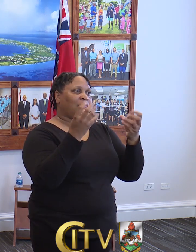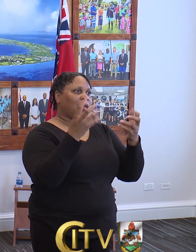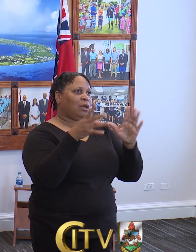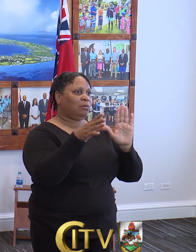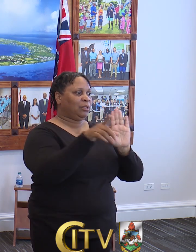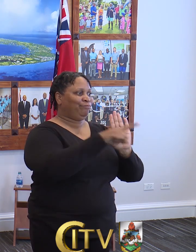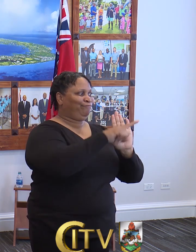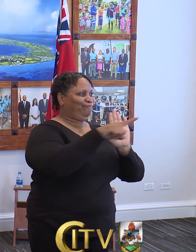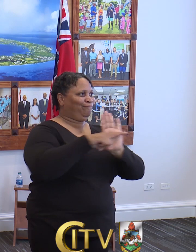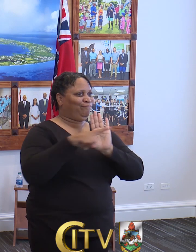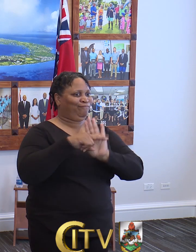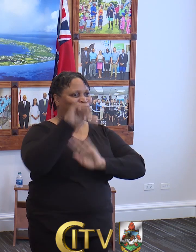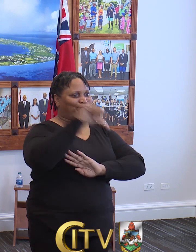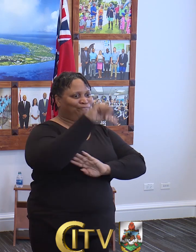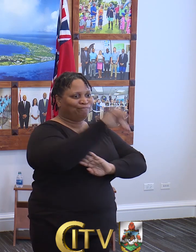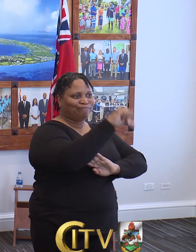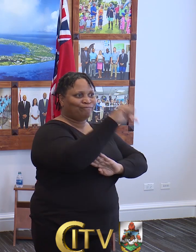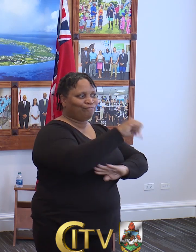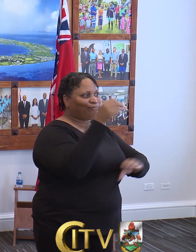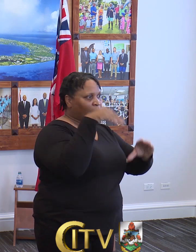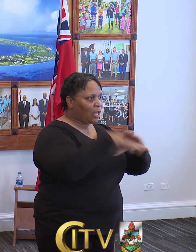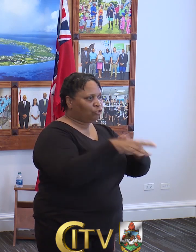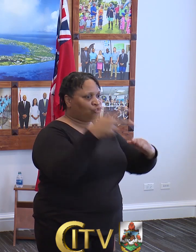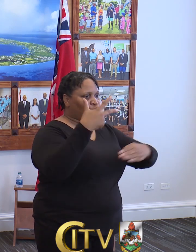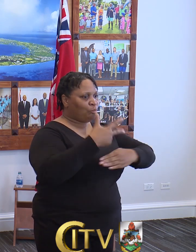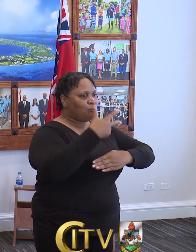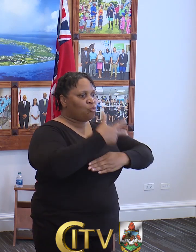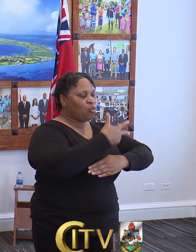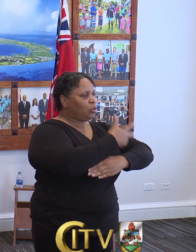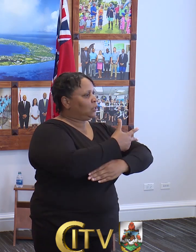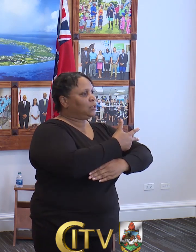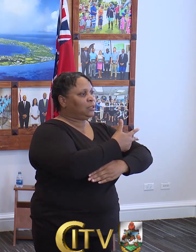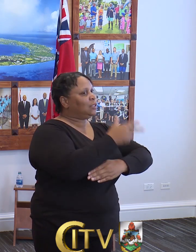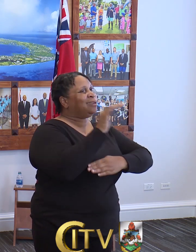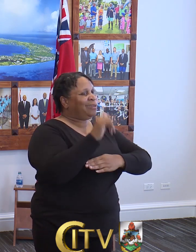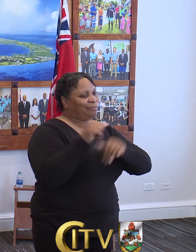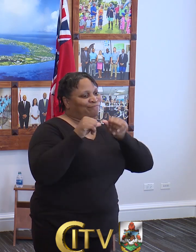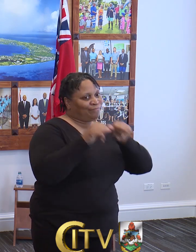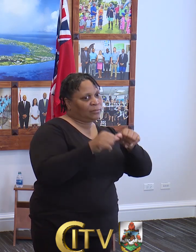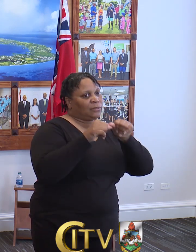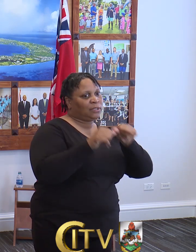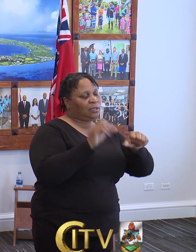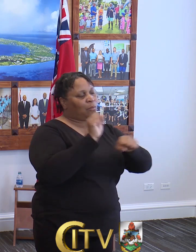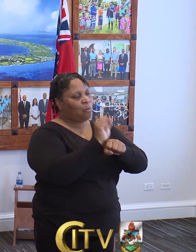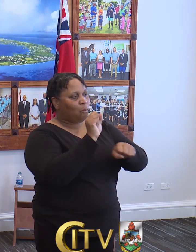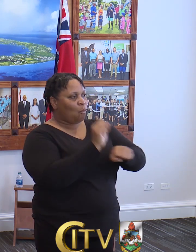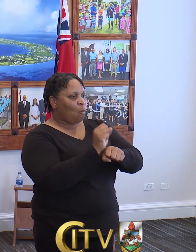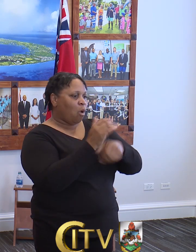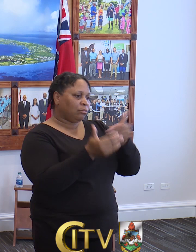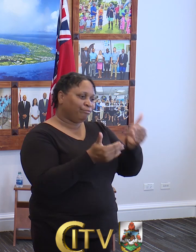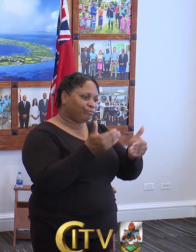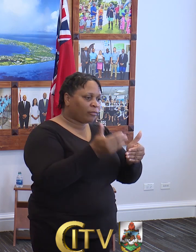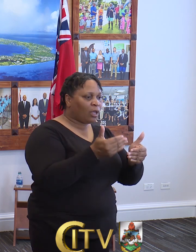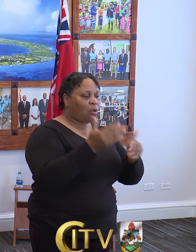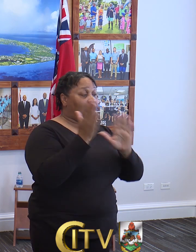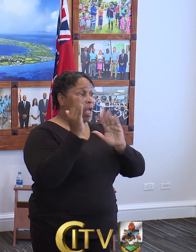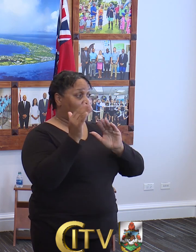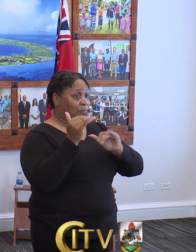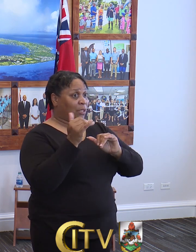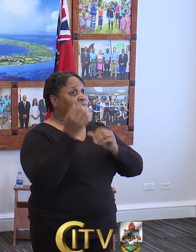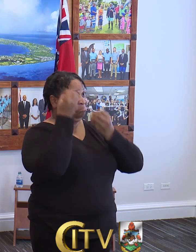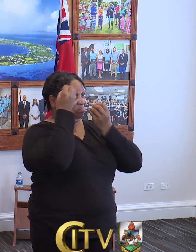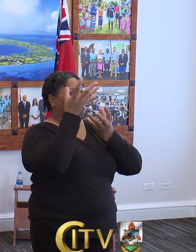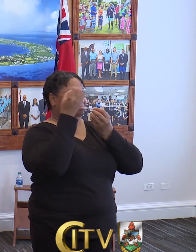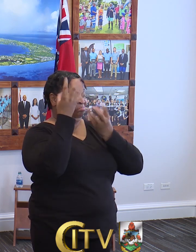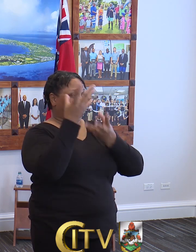being denied entry to particular ports. So that matter continues to be worked on. I think that we'll be happy to give an